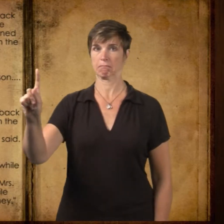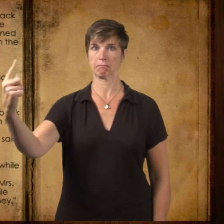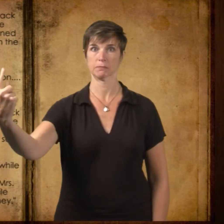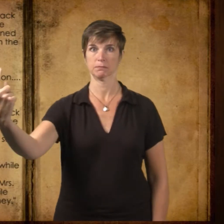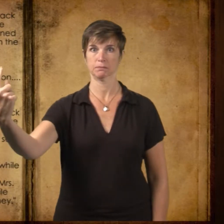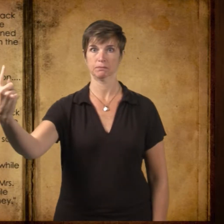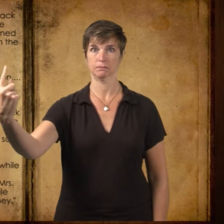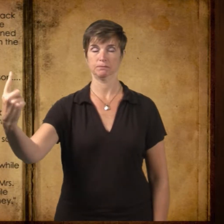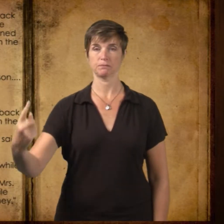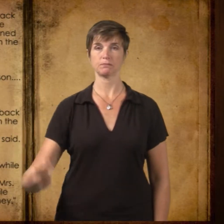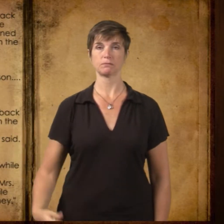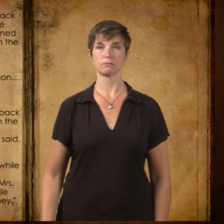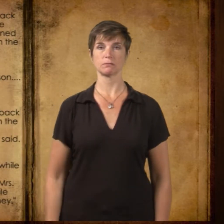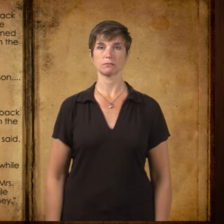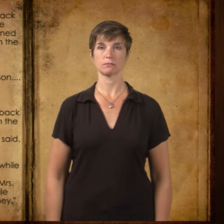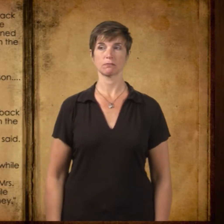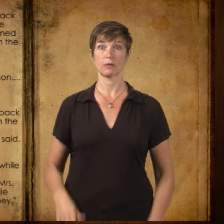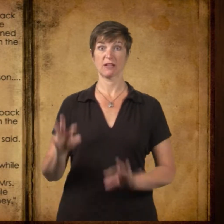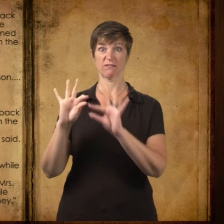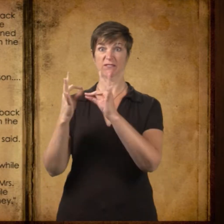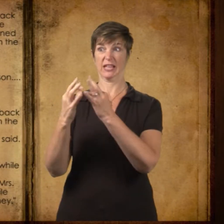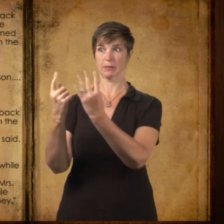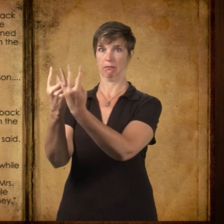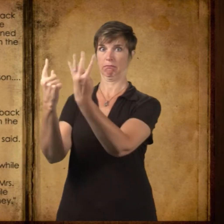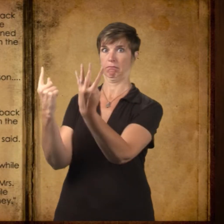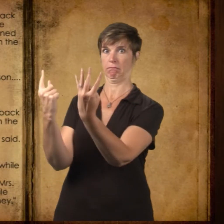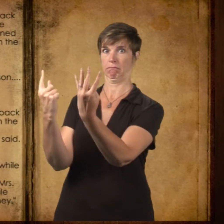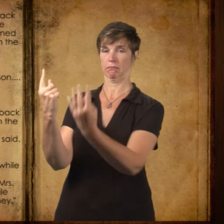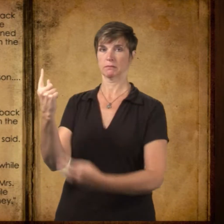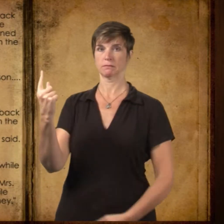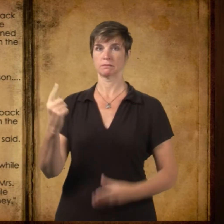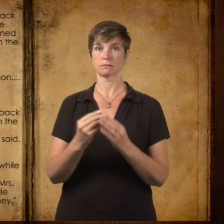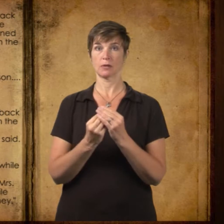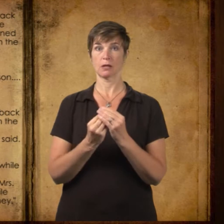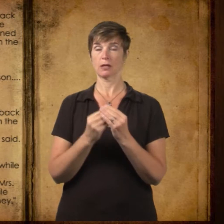where he stood a little apart from his family, not looking down at his hand.